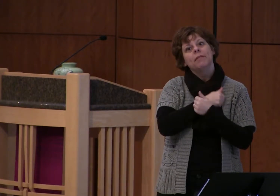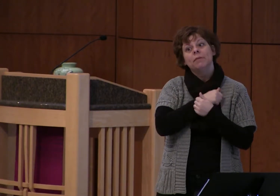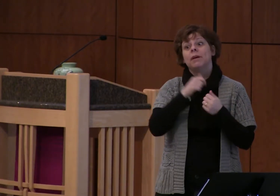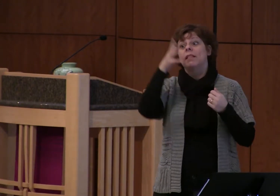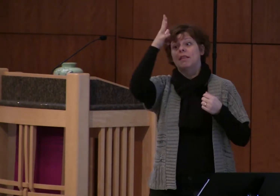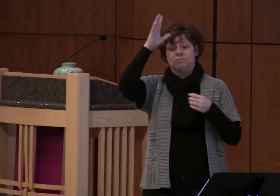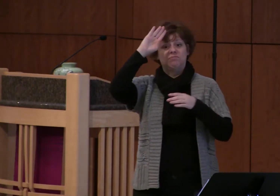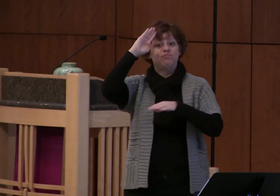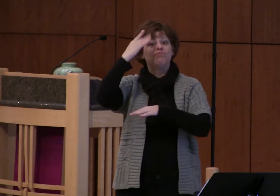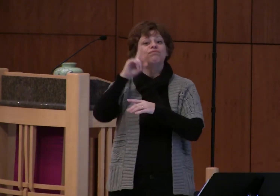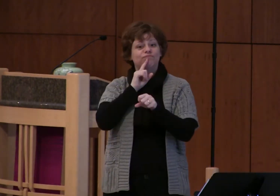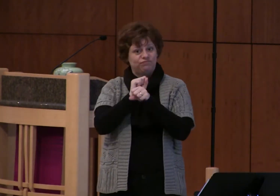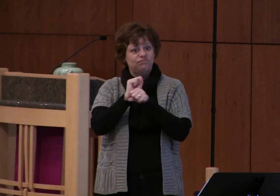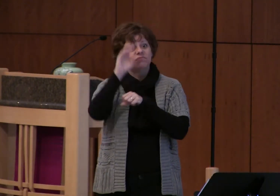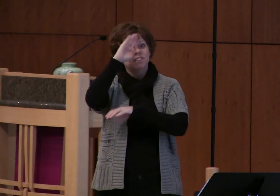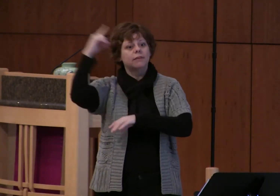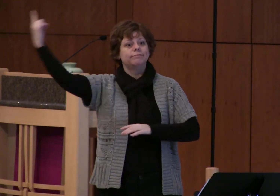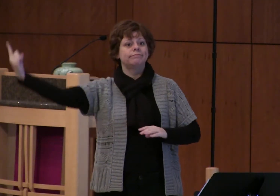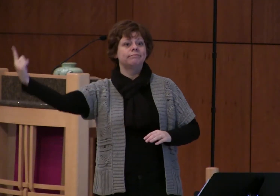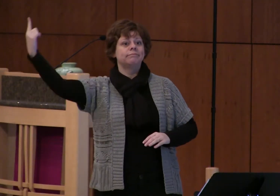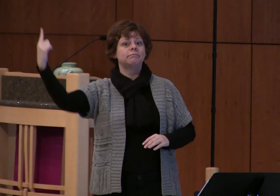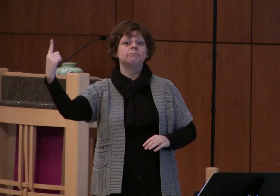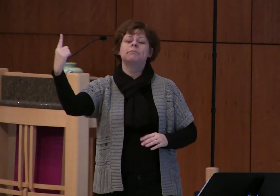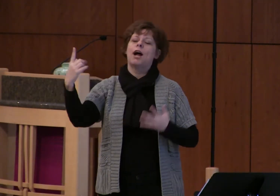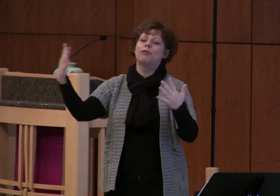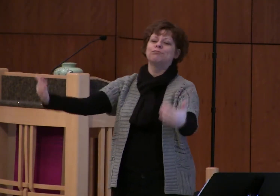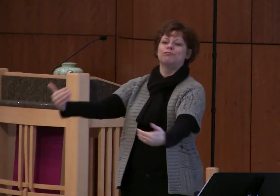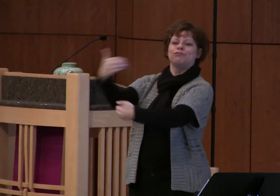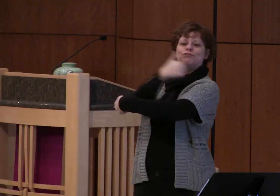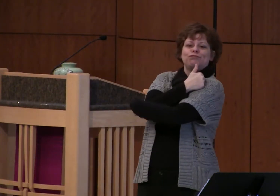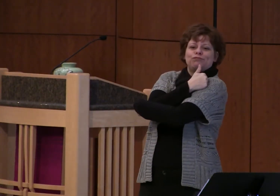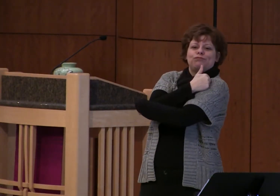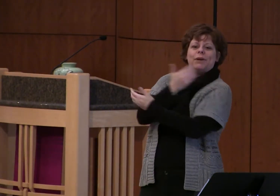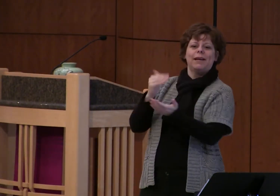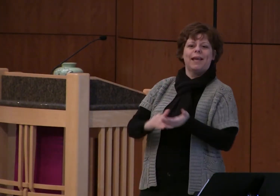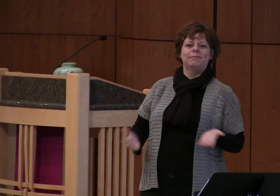his life back into his arms when the son finally returned home